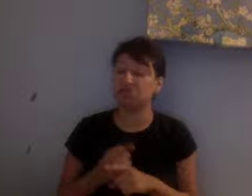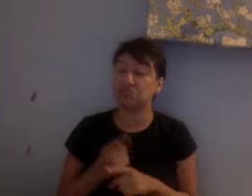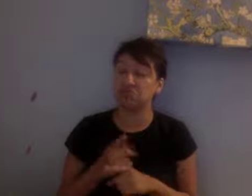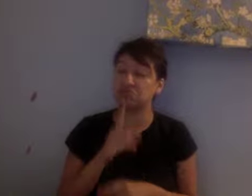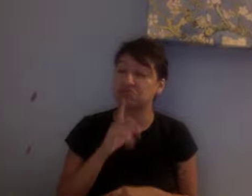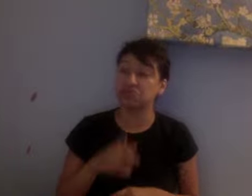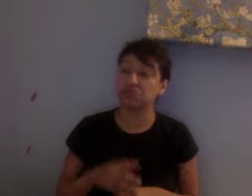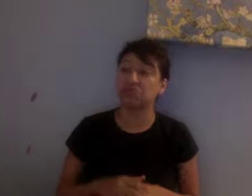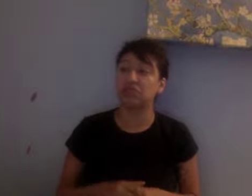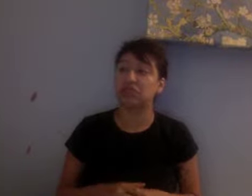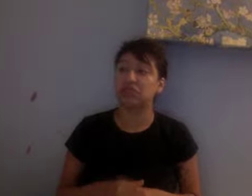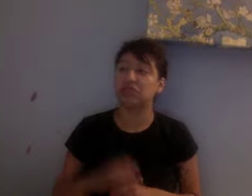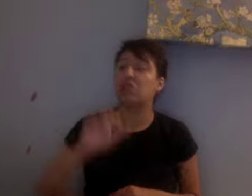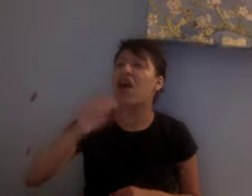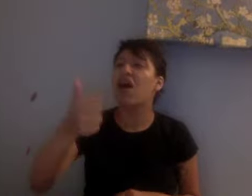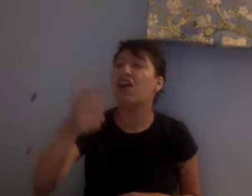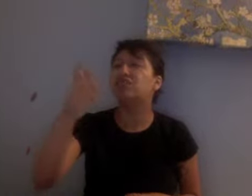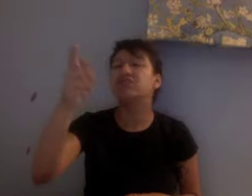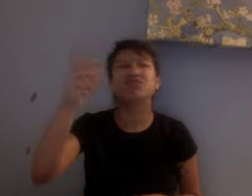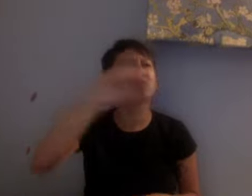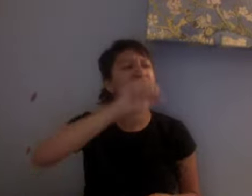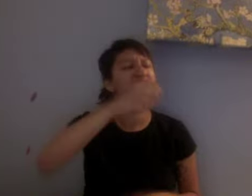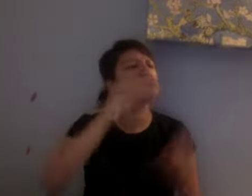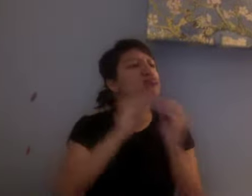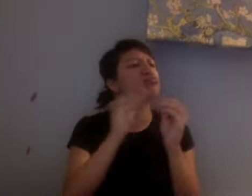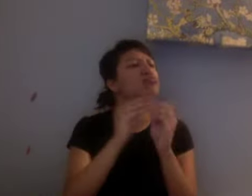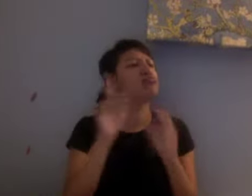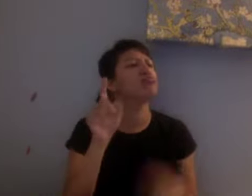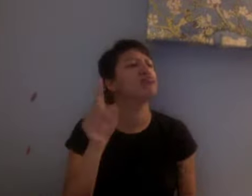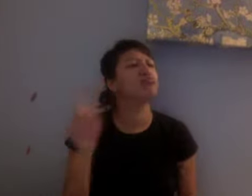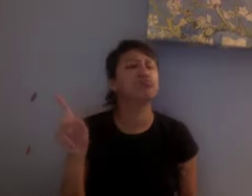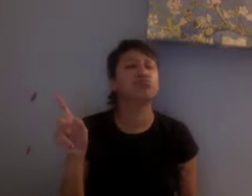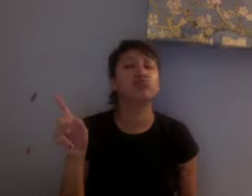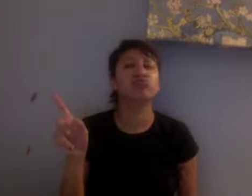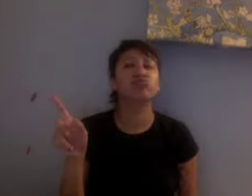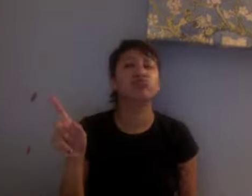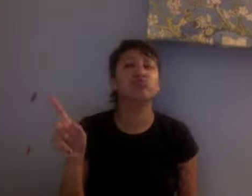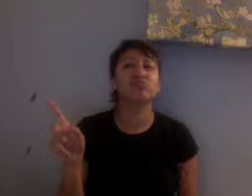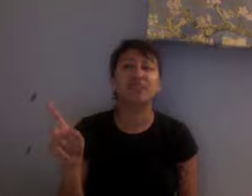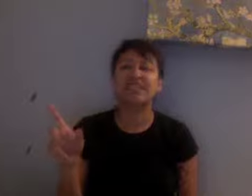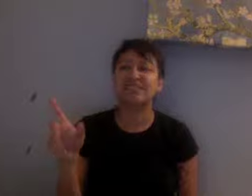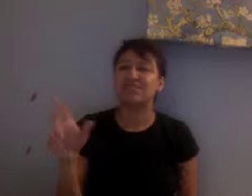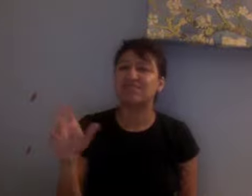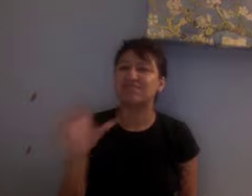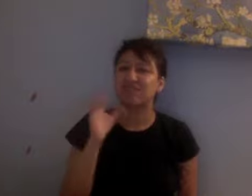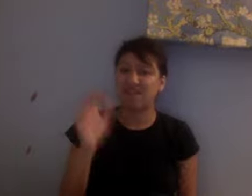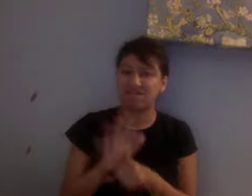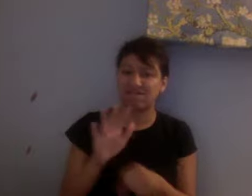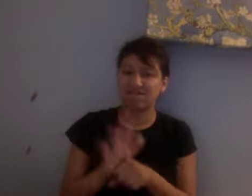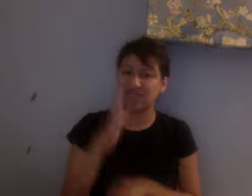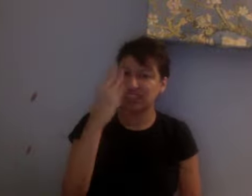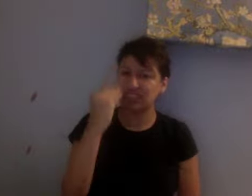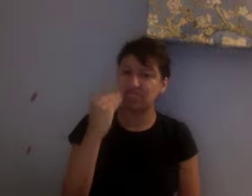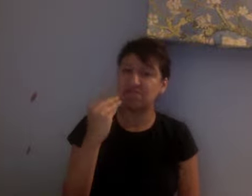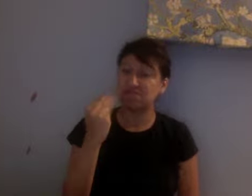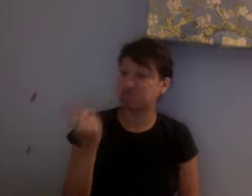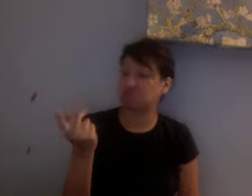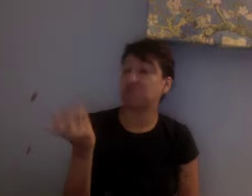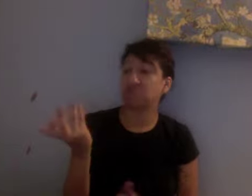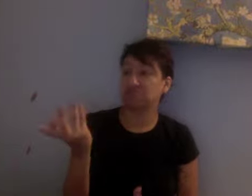Give me some more behaviors. Lack of sleep. Is that a choice sometimes? It is a choice sometimes. We mentioned that maybe yesterday or maybe it was the third